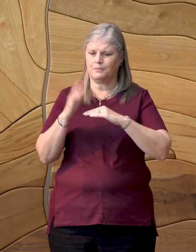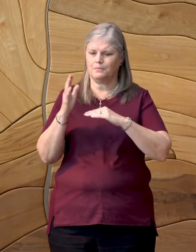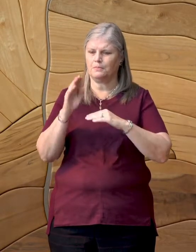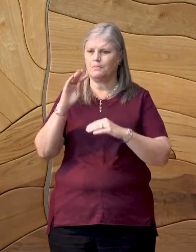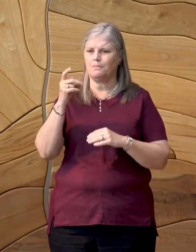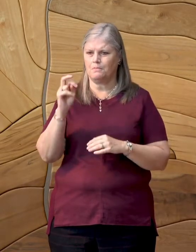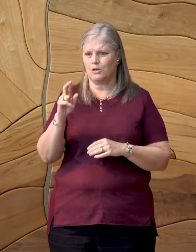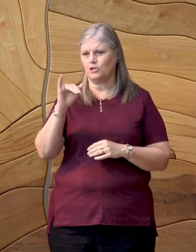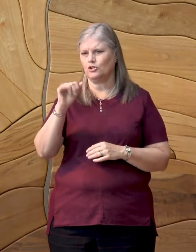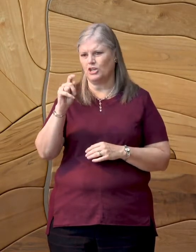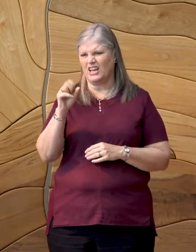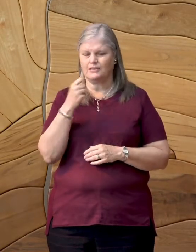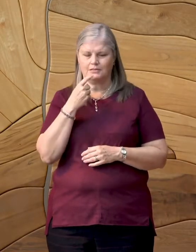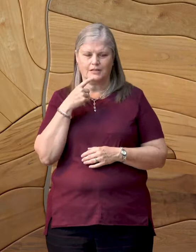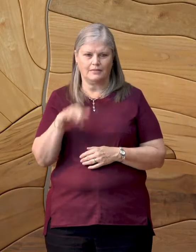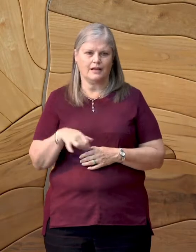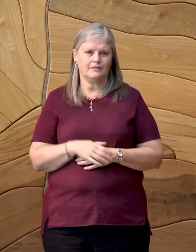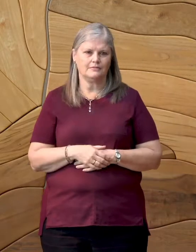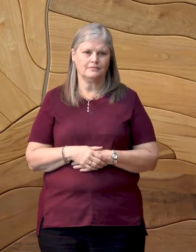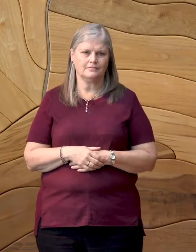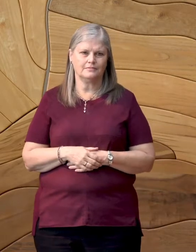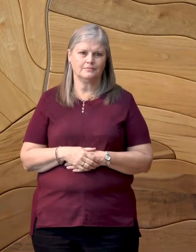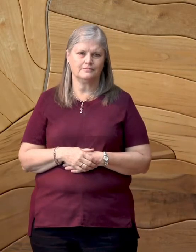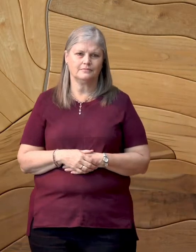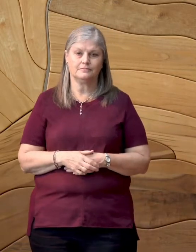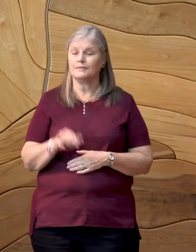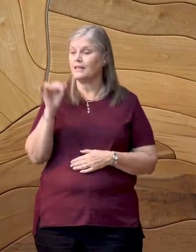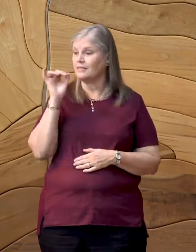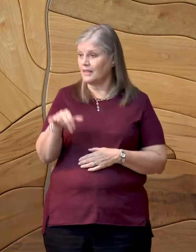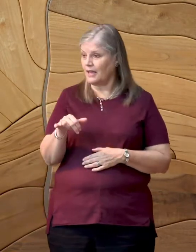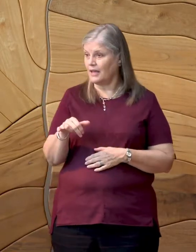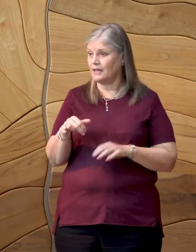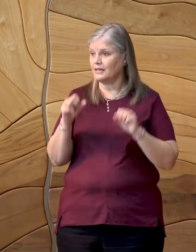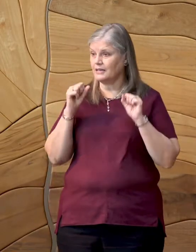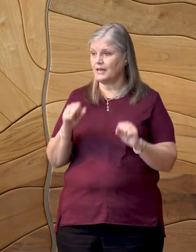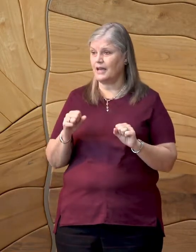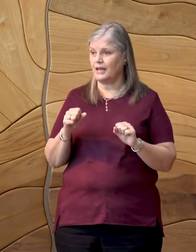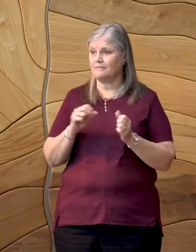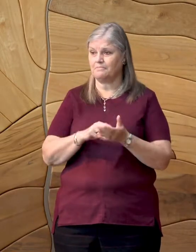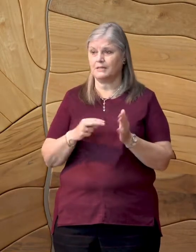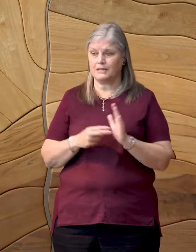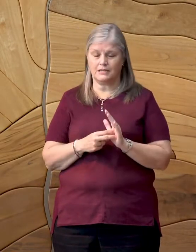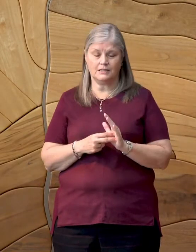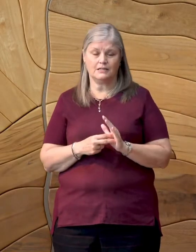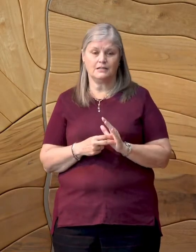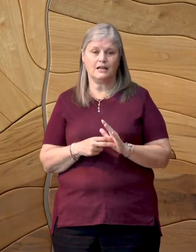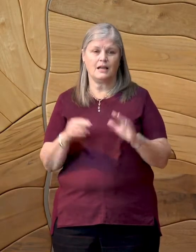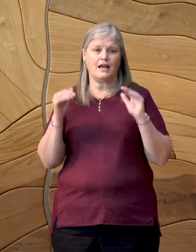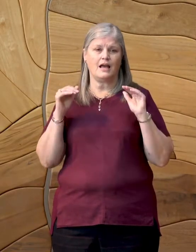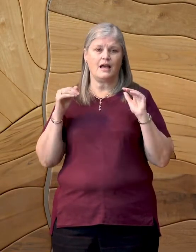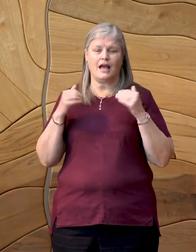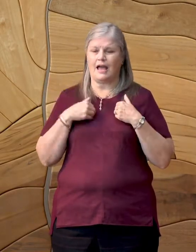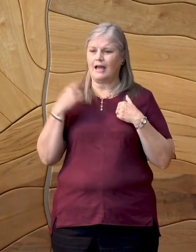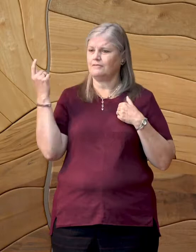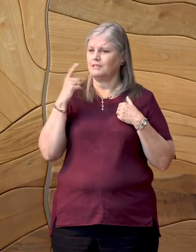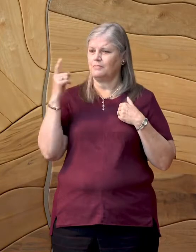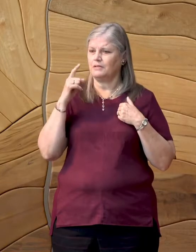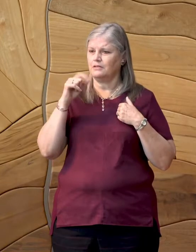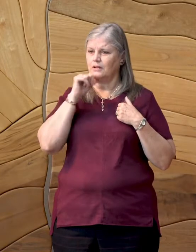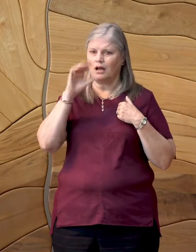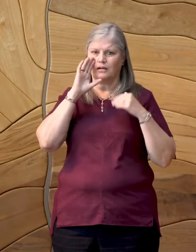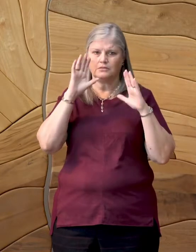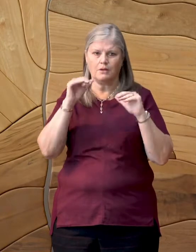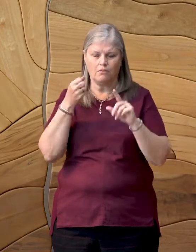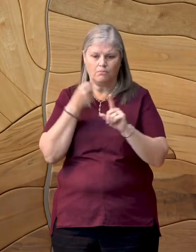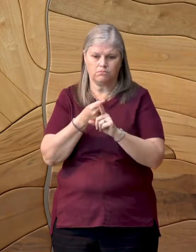Butler Yeats tells us. And this resolution can also contain an unexpected wallop, a happy surprise.